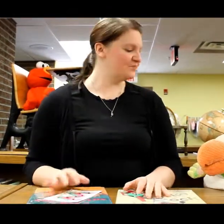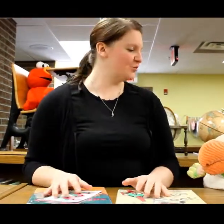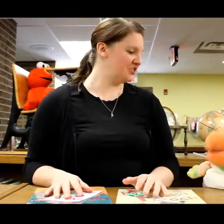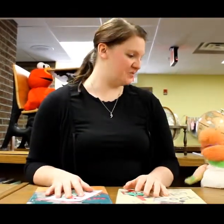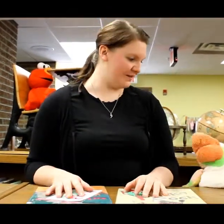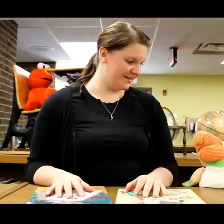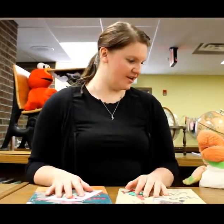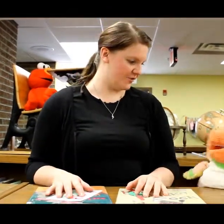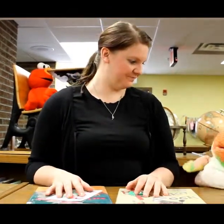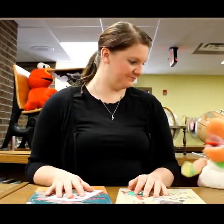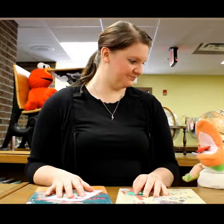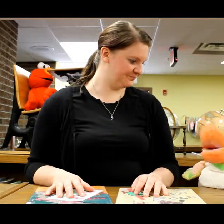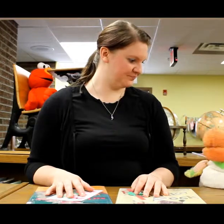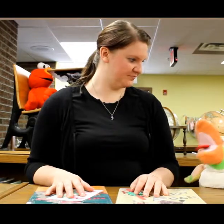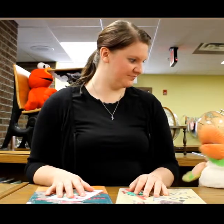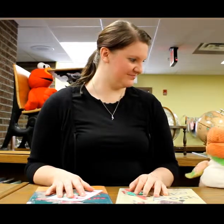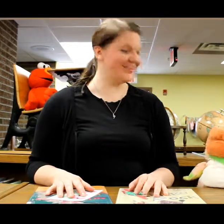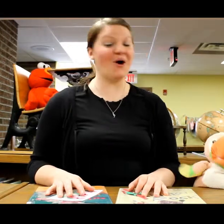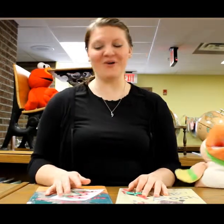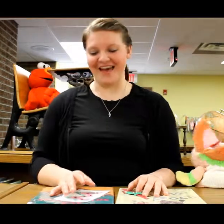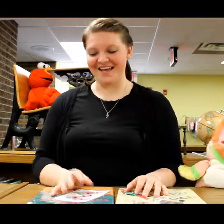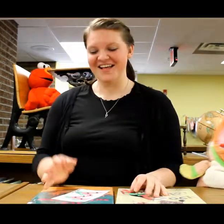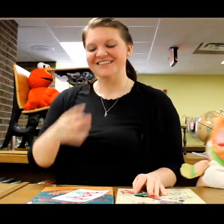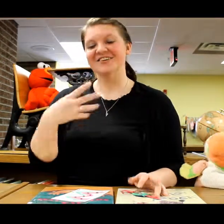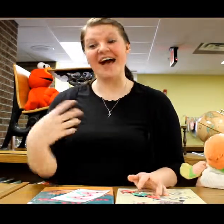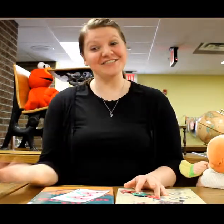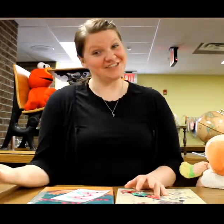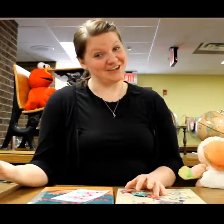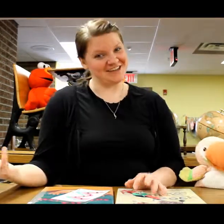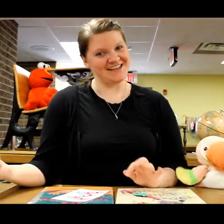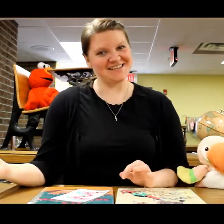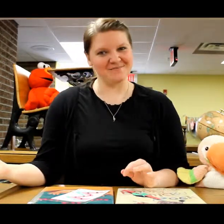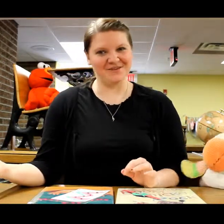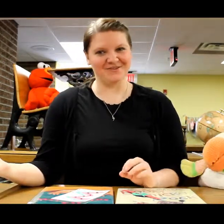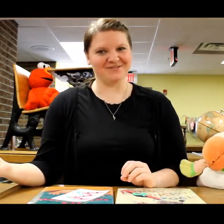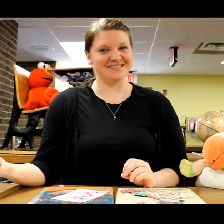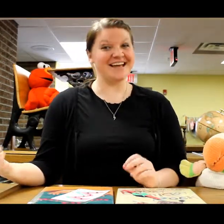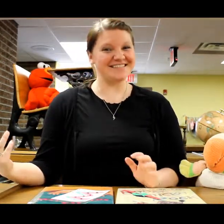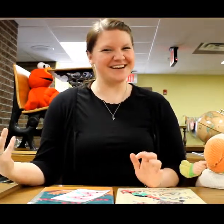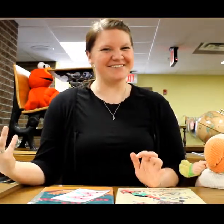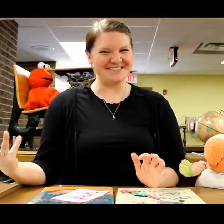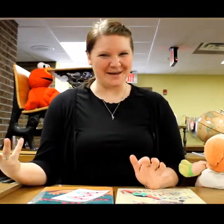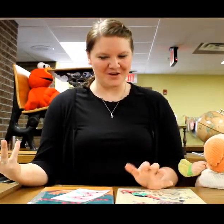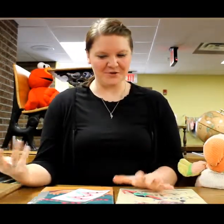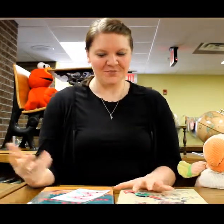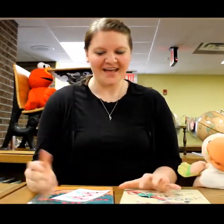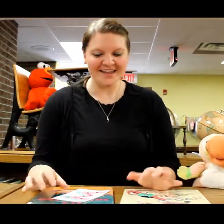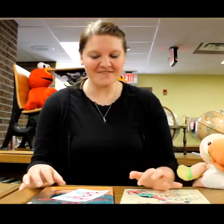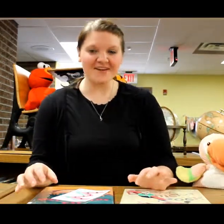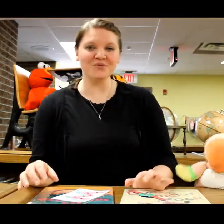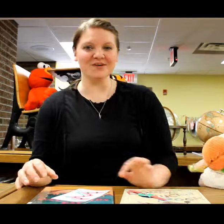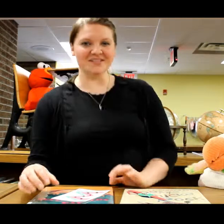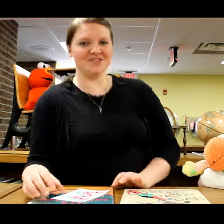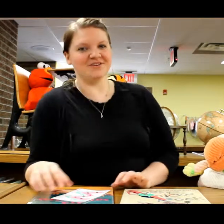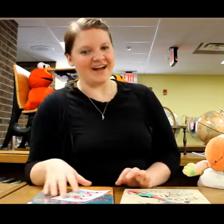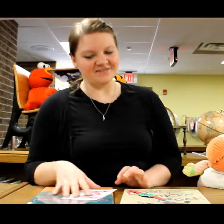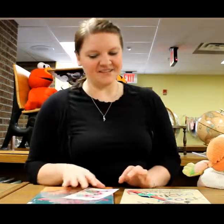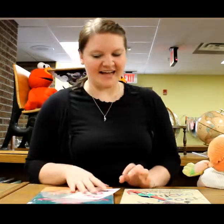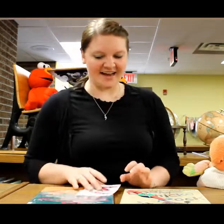we should probably get going. We should. Okay. So as you know, today's letter was W. And I found a really cute craft online.